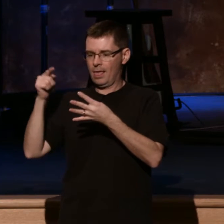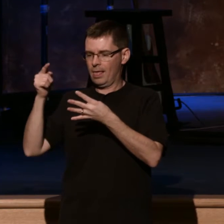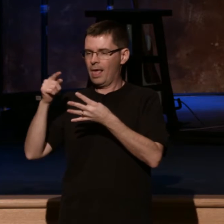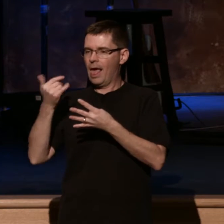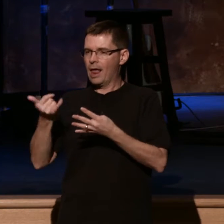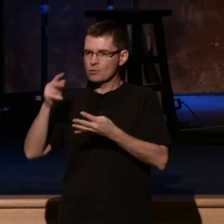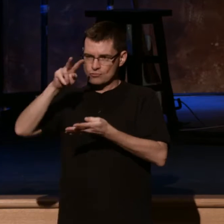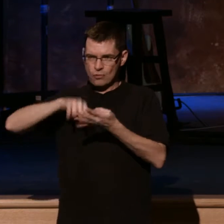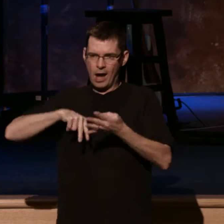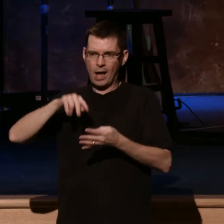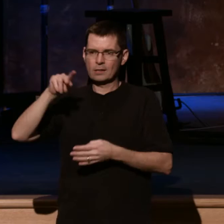pursuit of